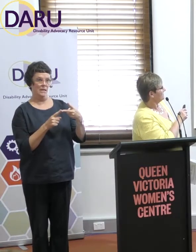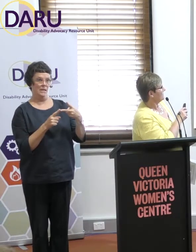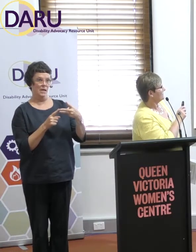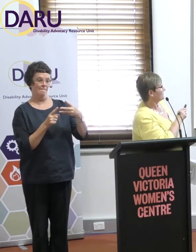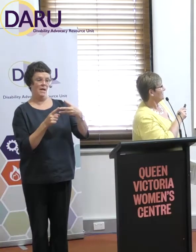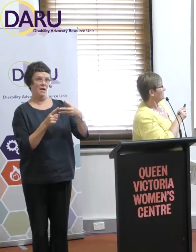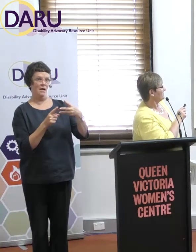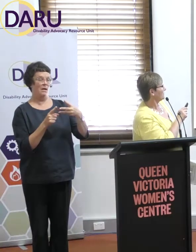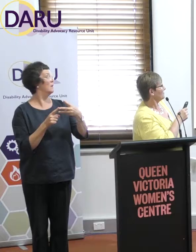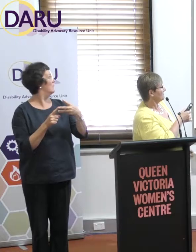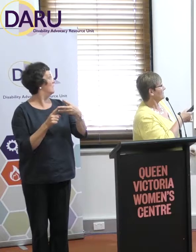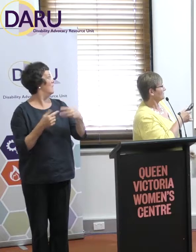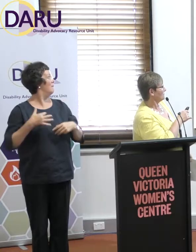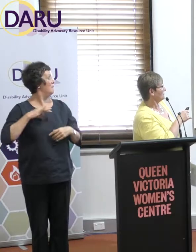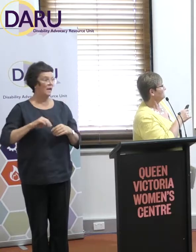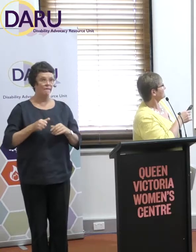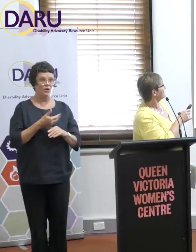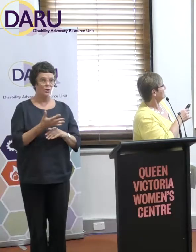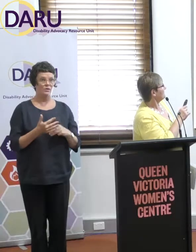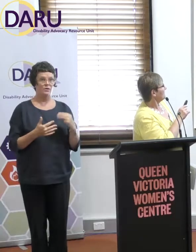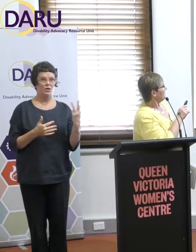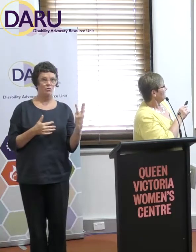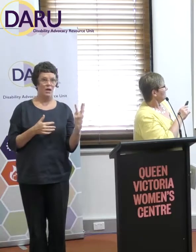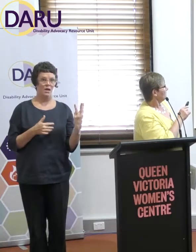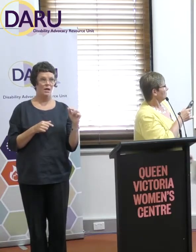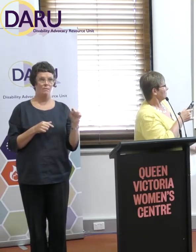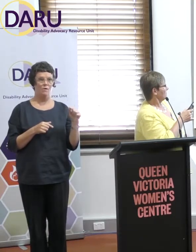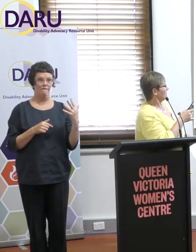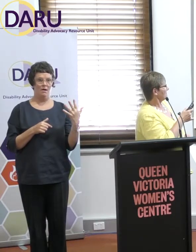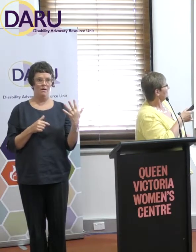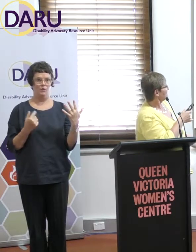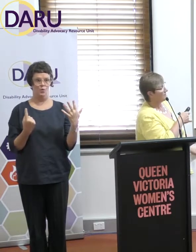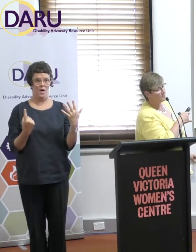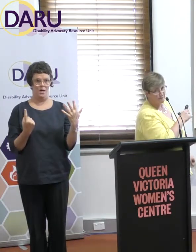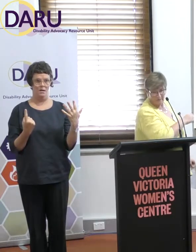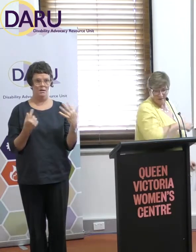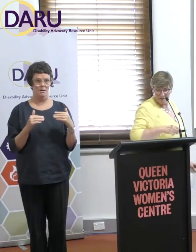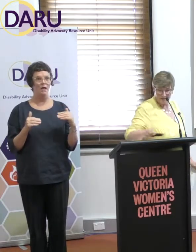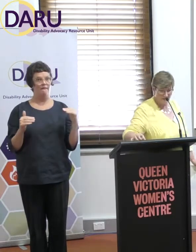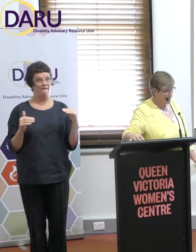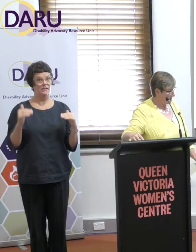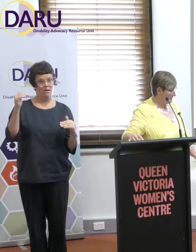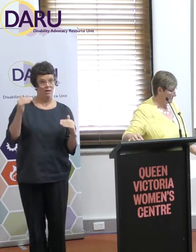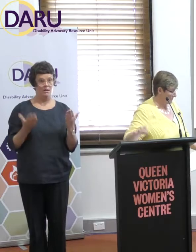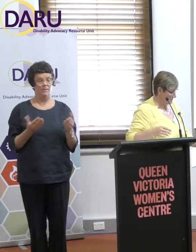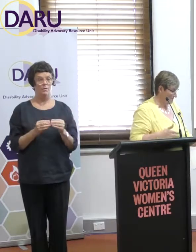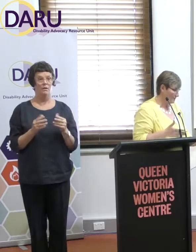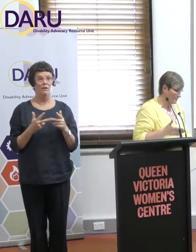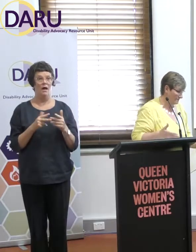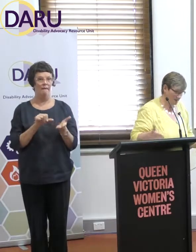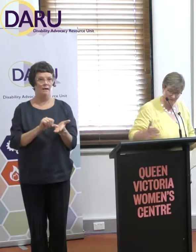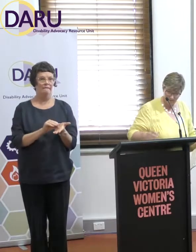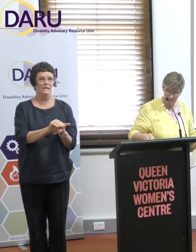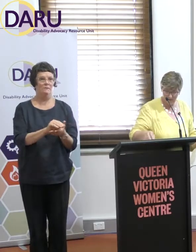ratio being 3.5 to 1, which is high compared to other investments. Now, the way that's put,